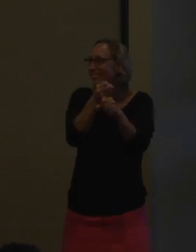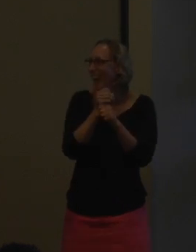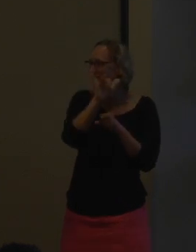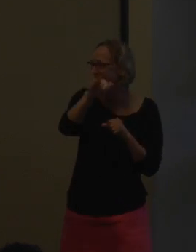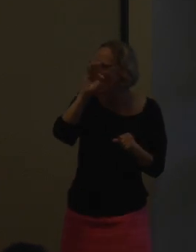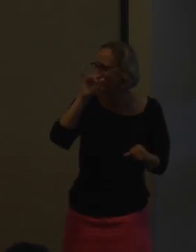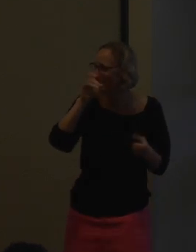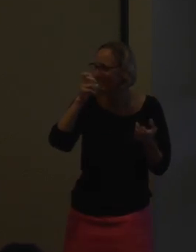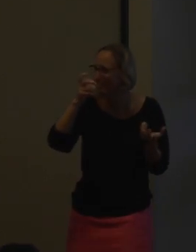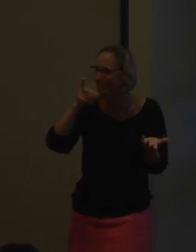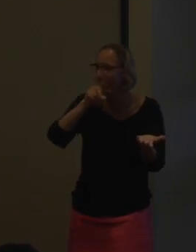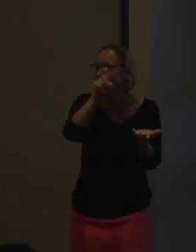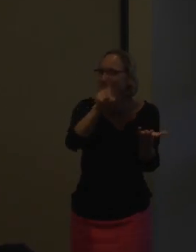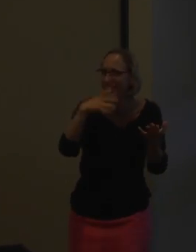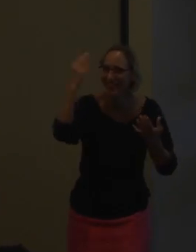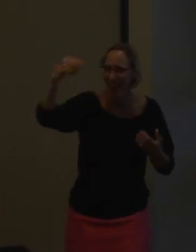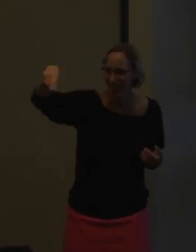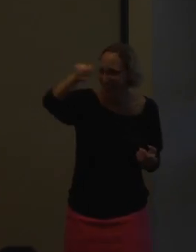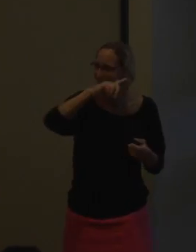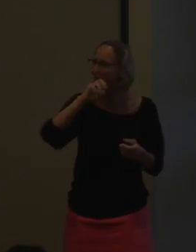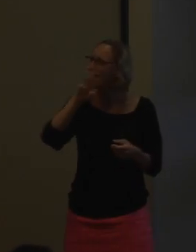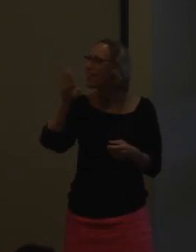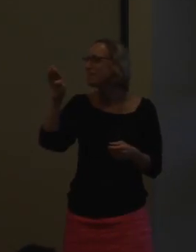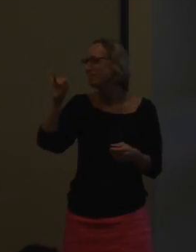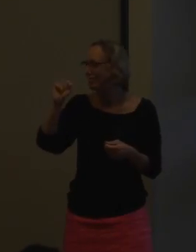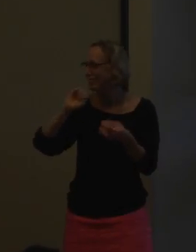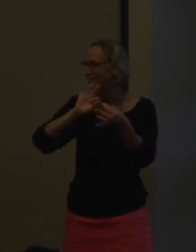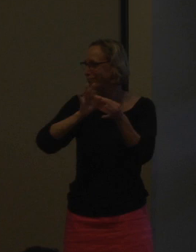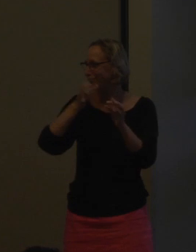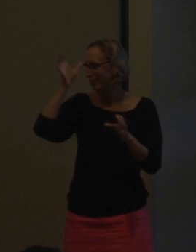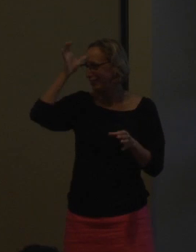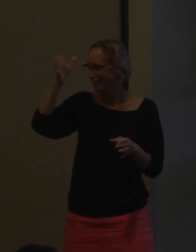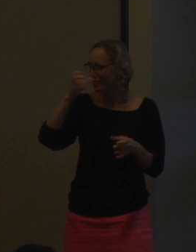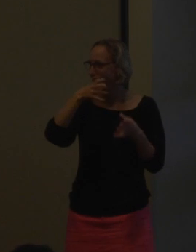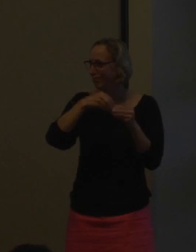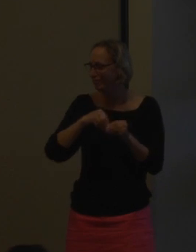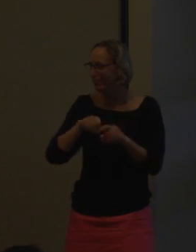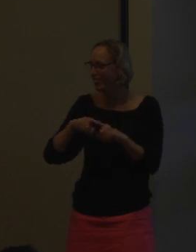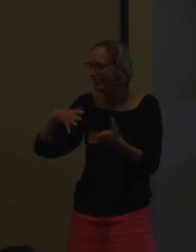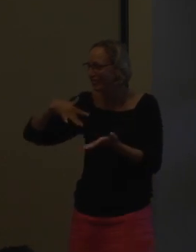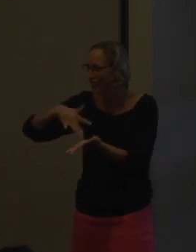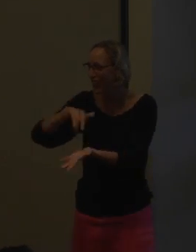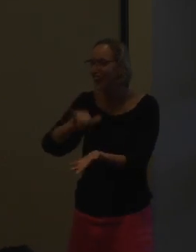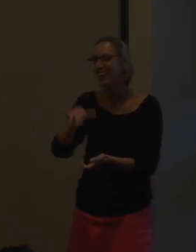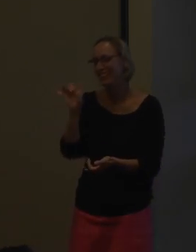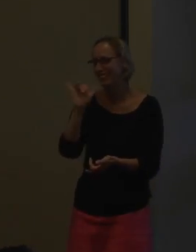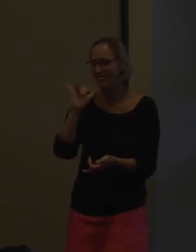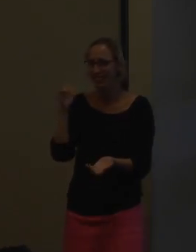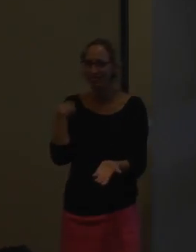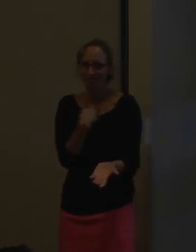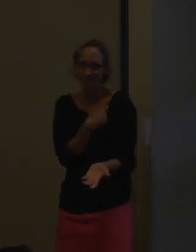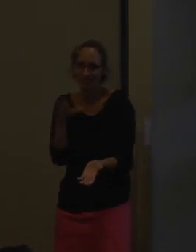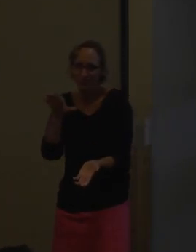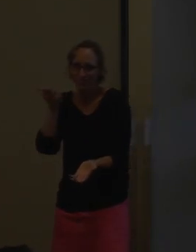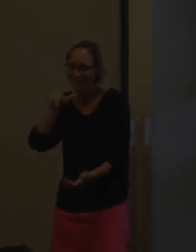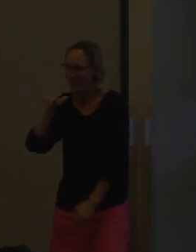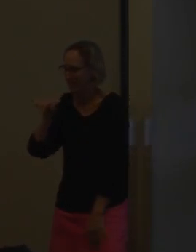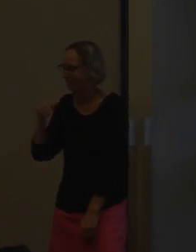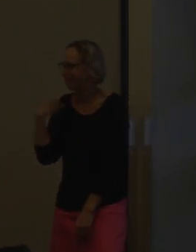they went ahead and got those questions out there. And found all the misconceptions and studied them. So we're